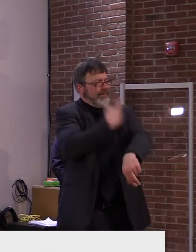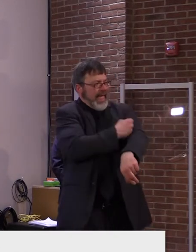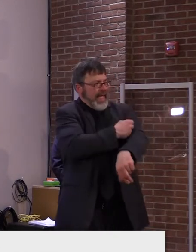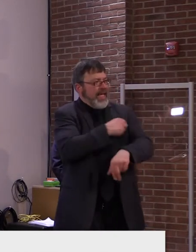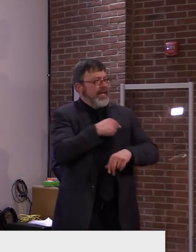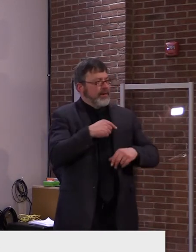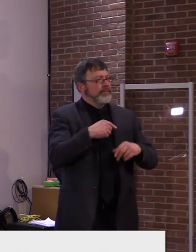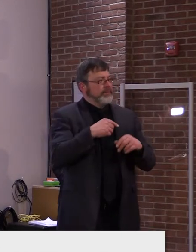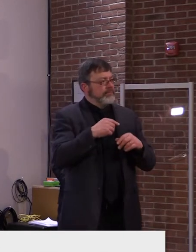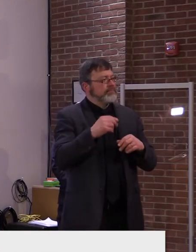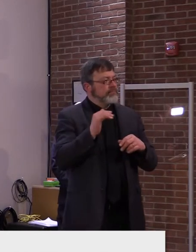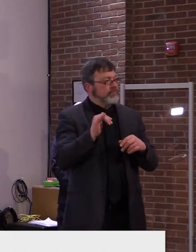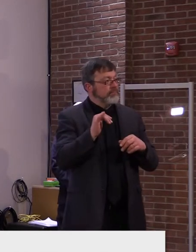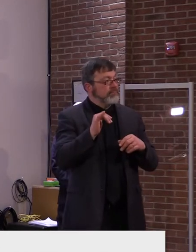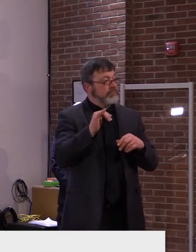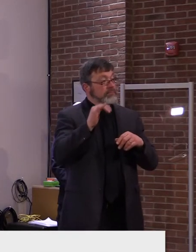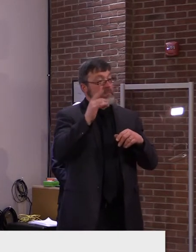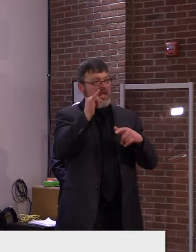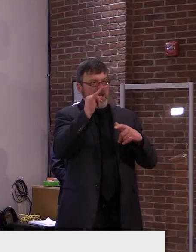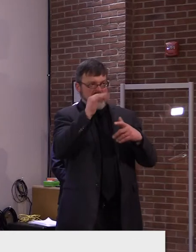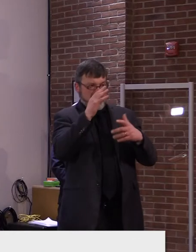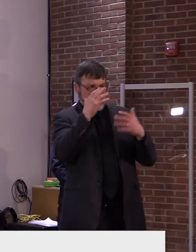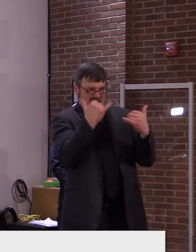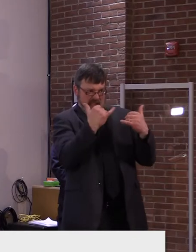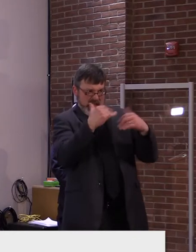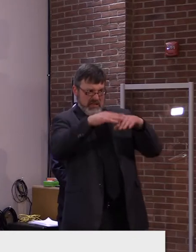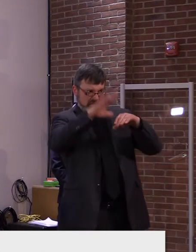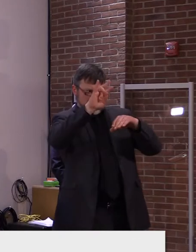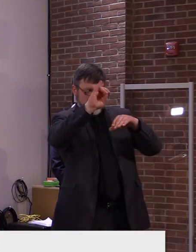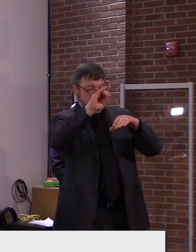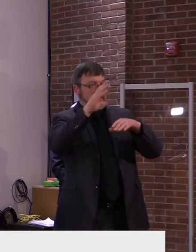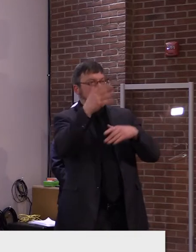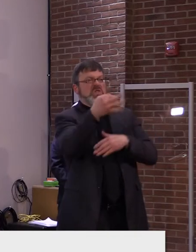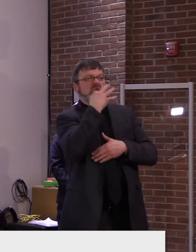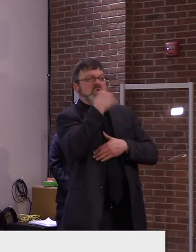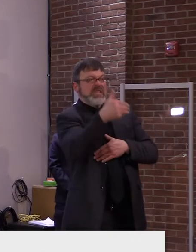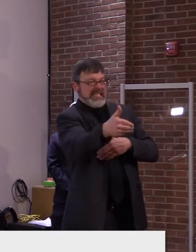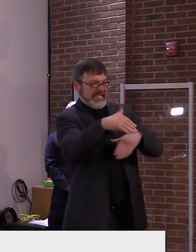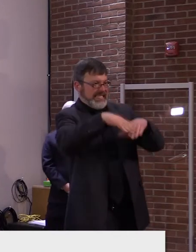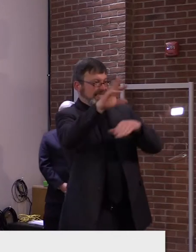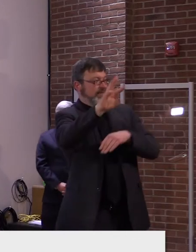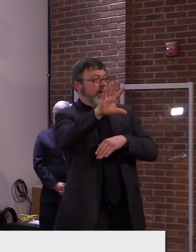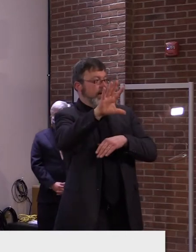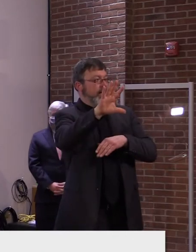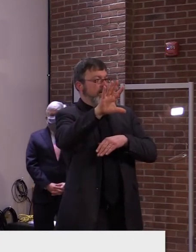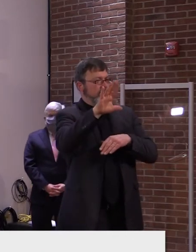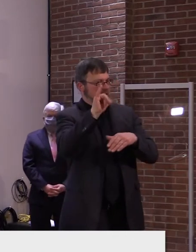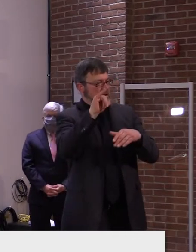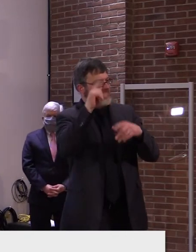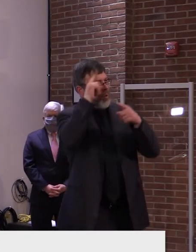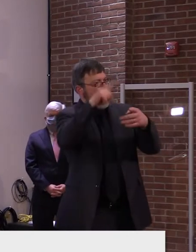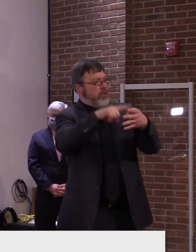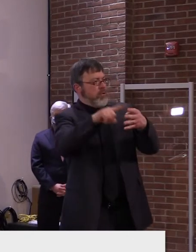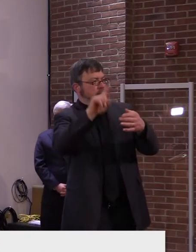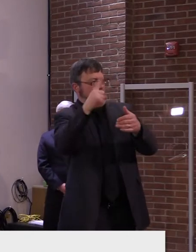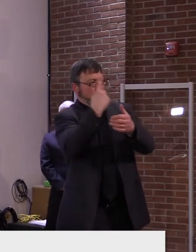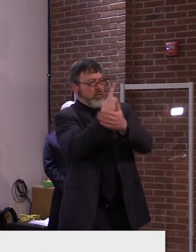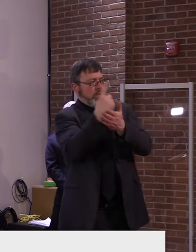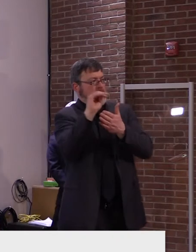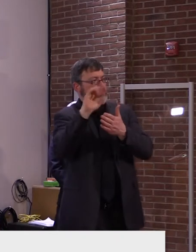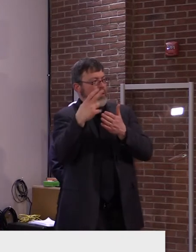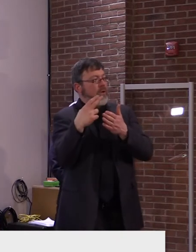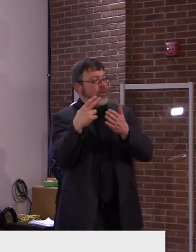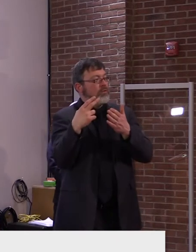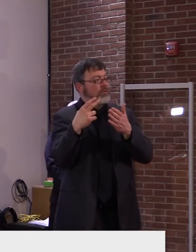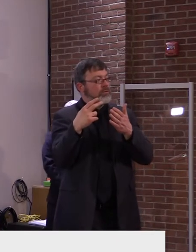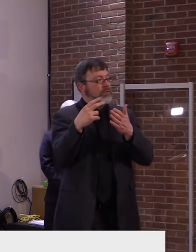to the 65 and older age groups soon, and as you know, the next age group beyond that will be people with high-risk medical